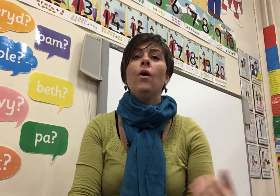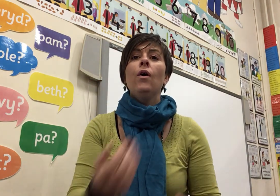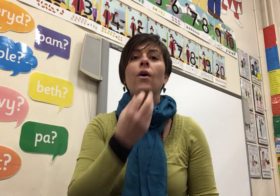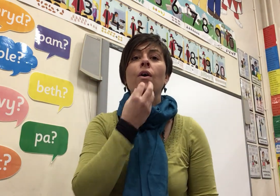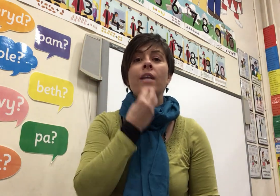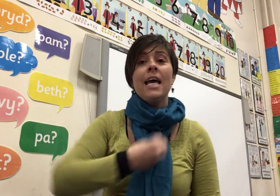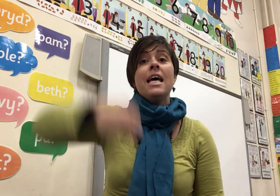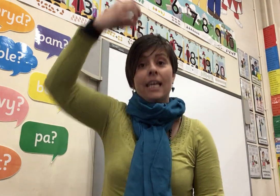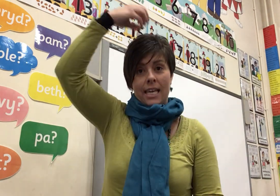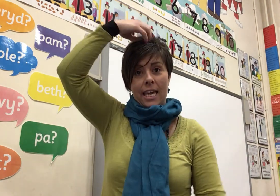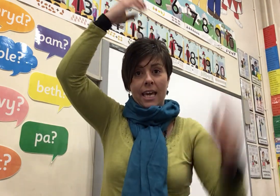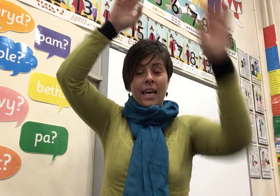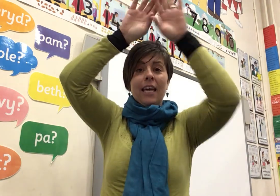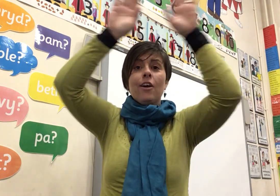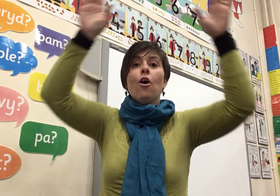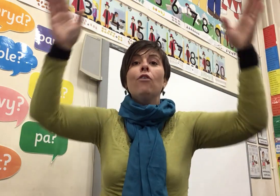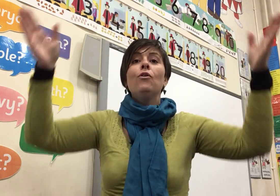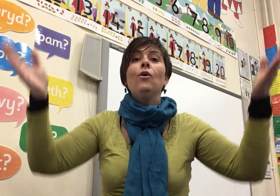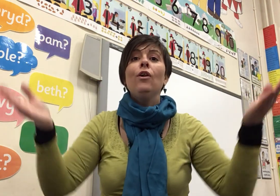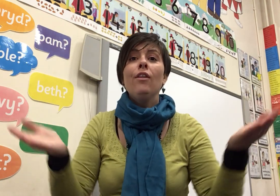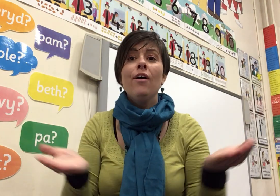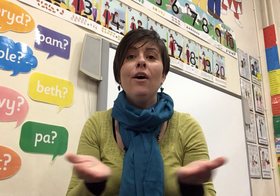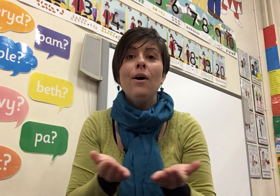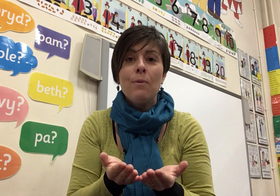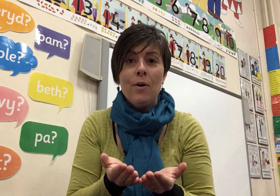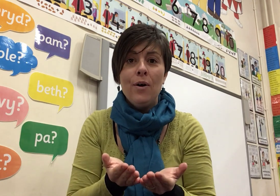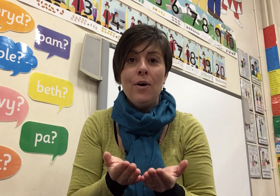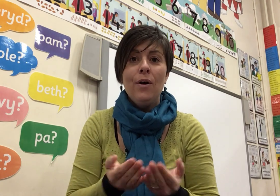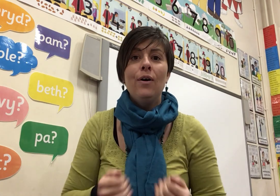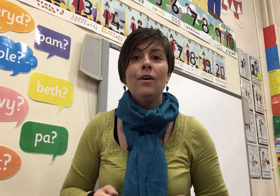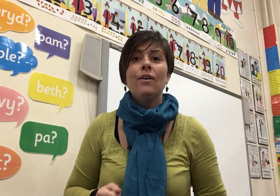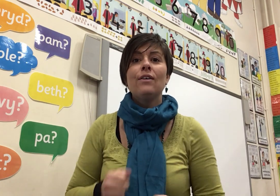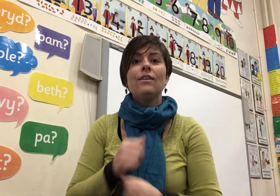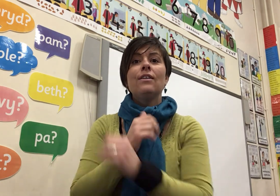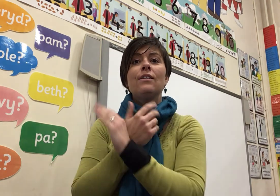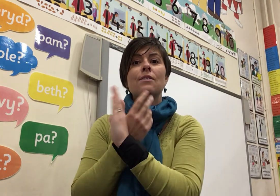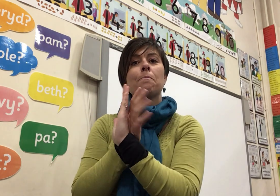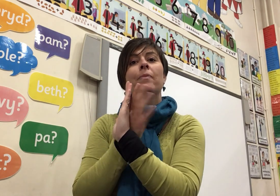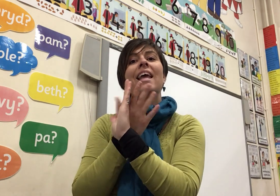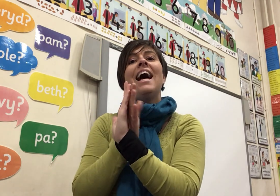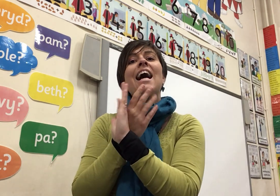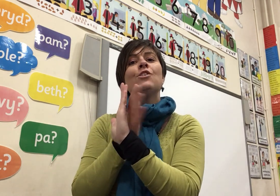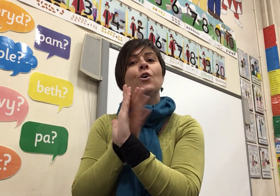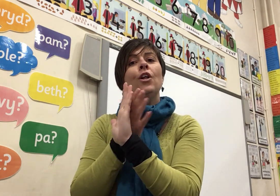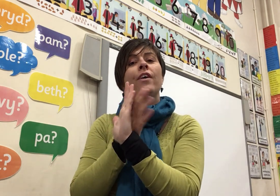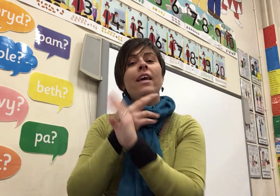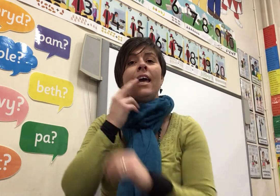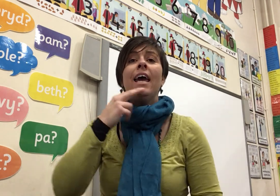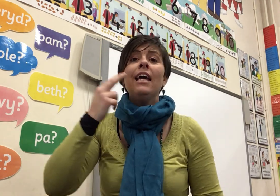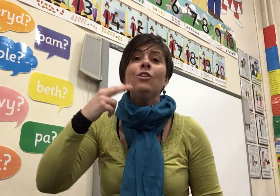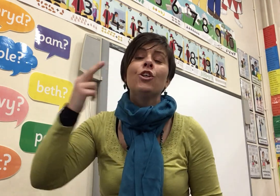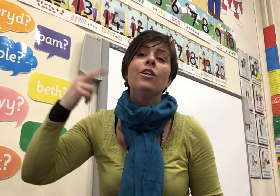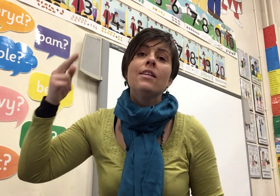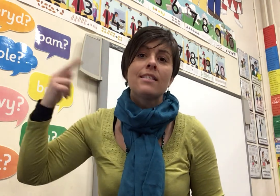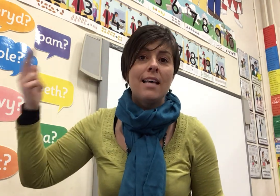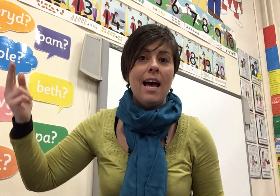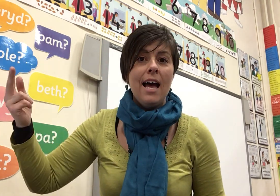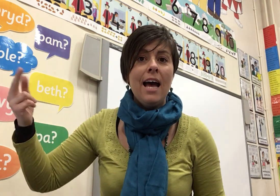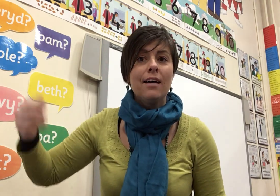King of all the world And all the angels sang